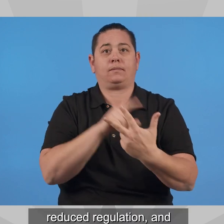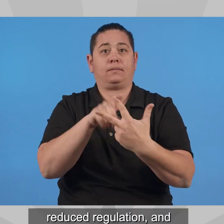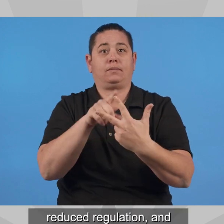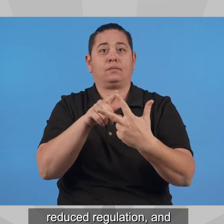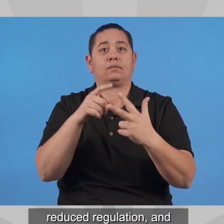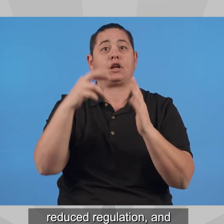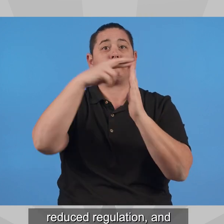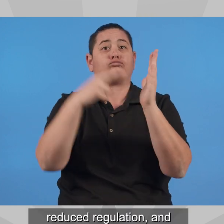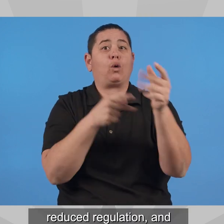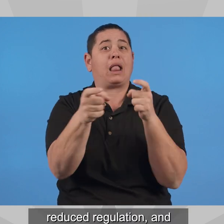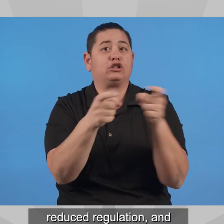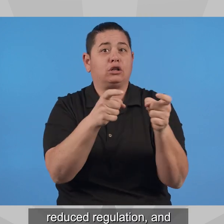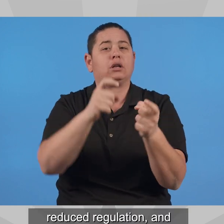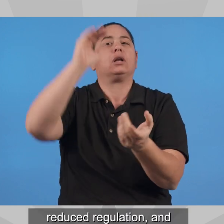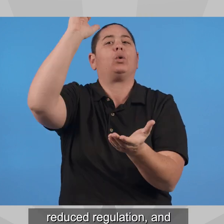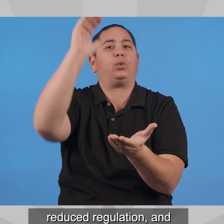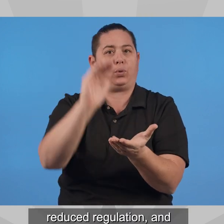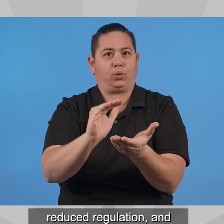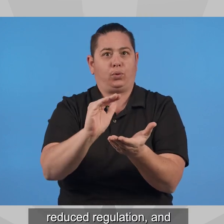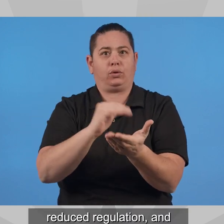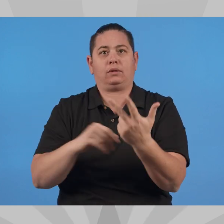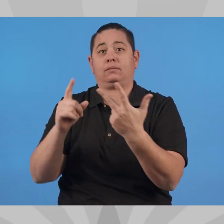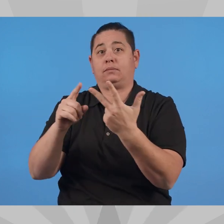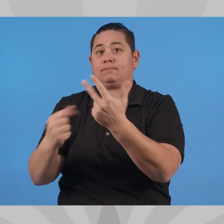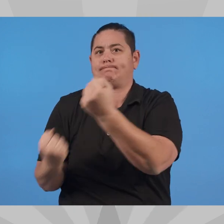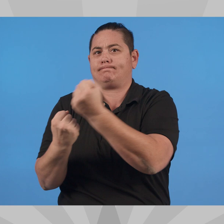regulation, and support for small businesses.